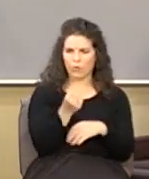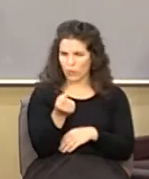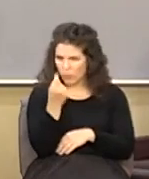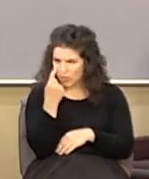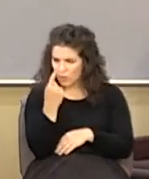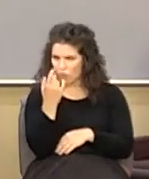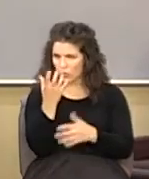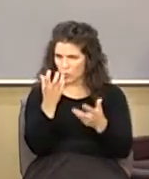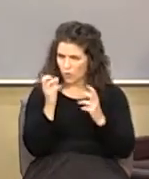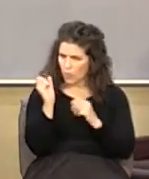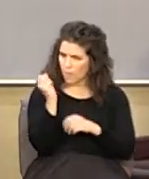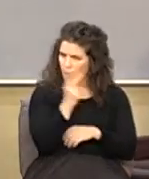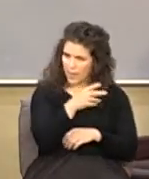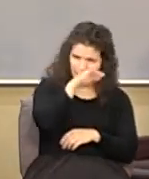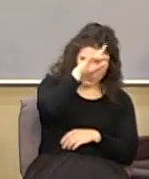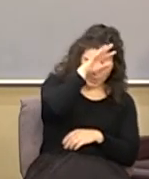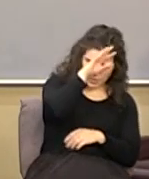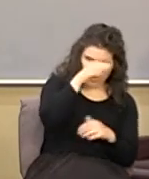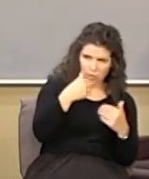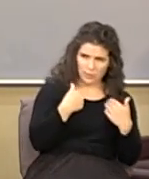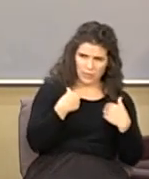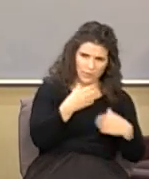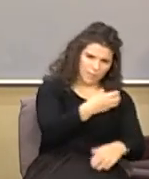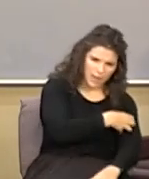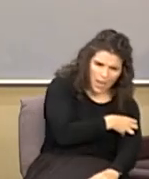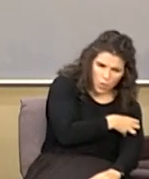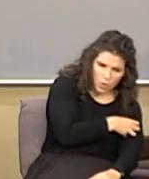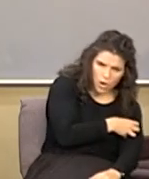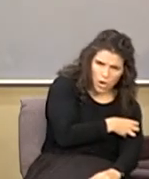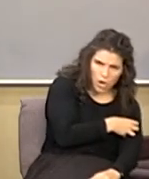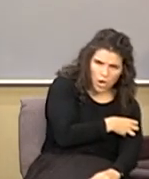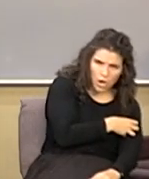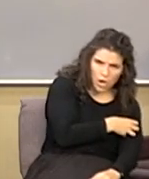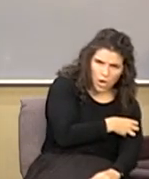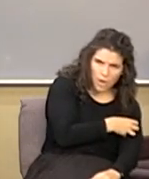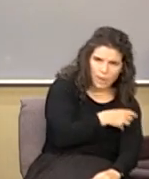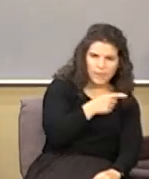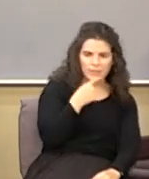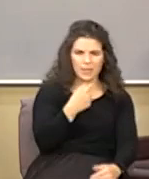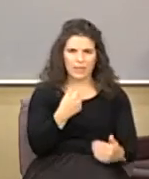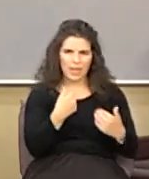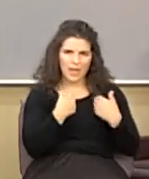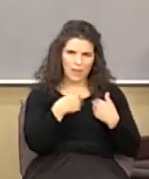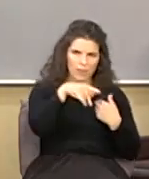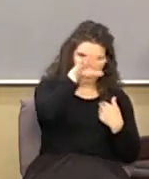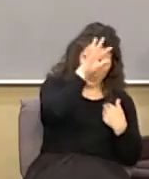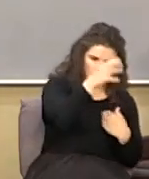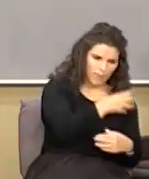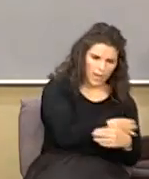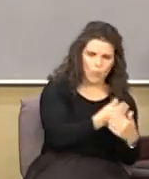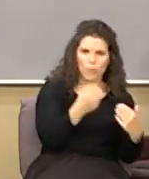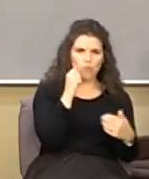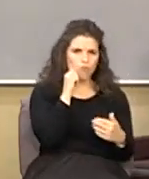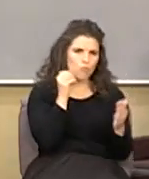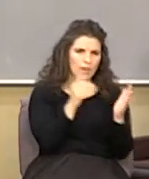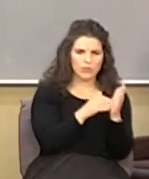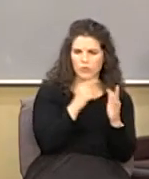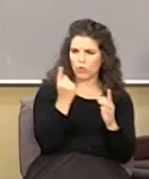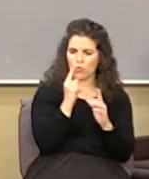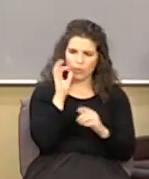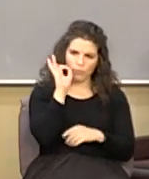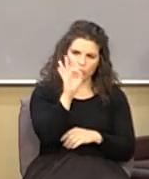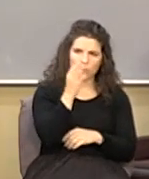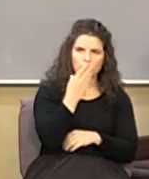they want to go back to Pentecost to get the Pentecostal power but the guys that they say had the Pentecostal power were racist because they only went to the Jews